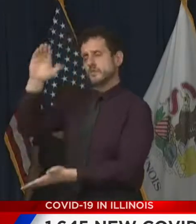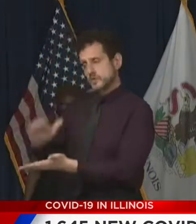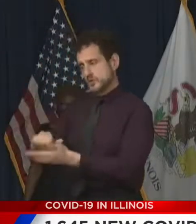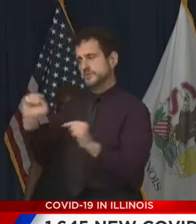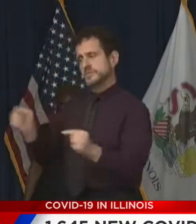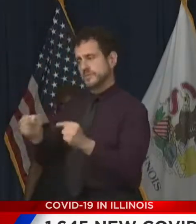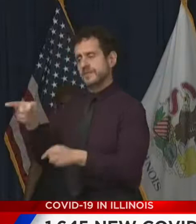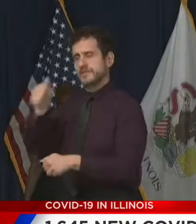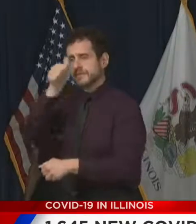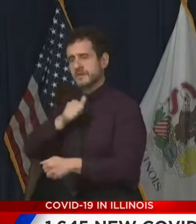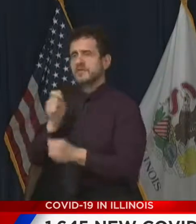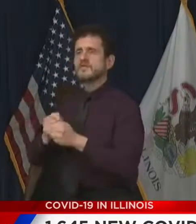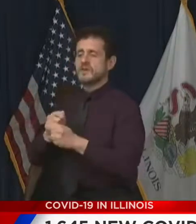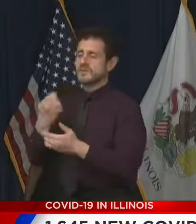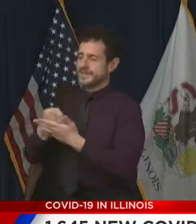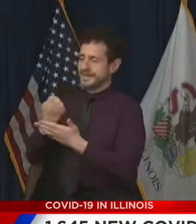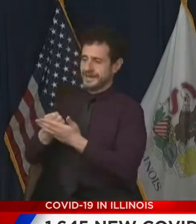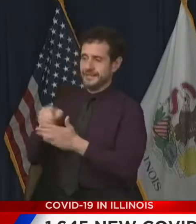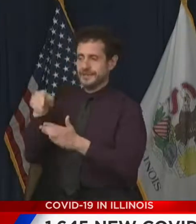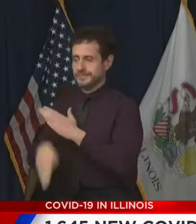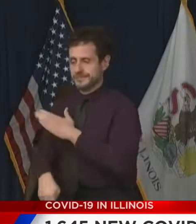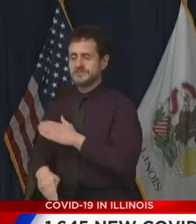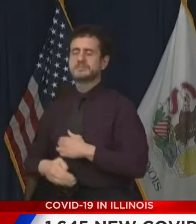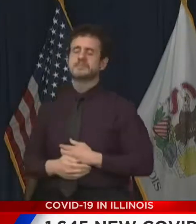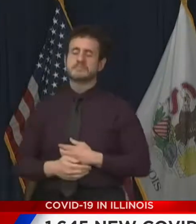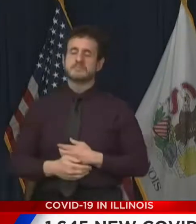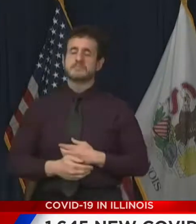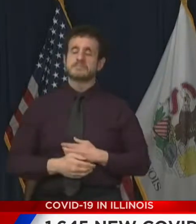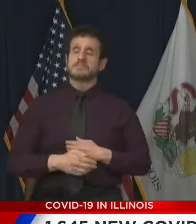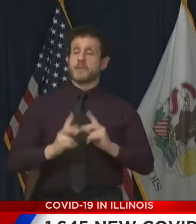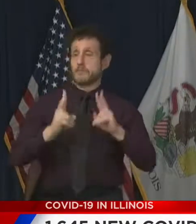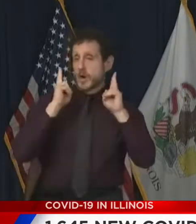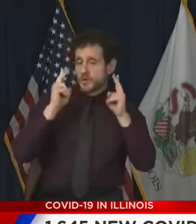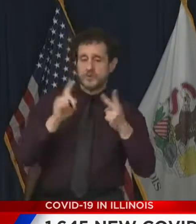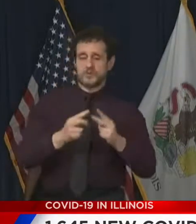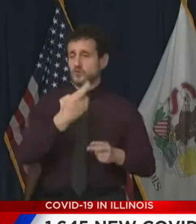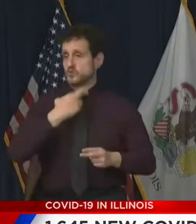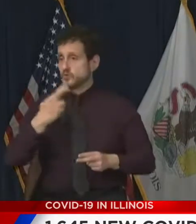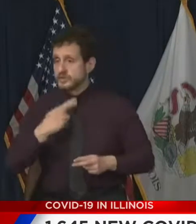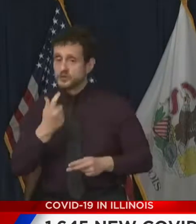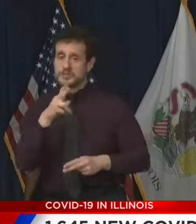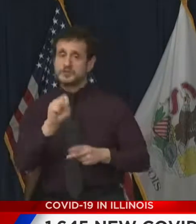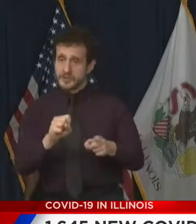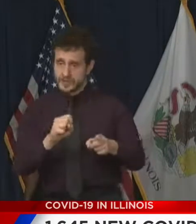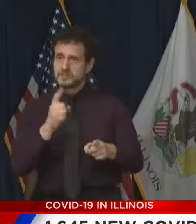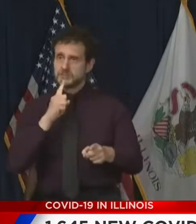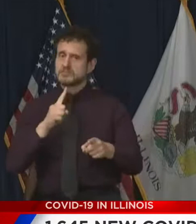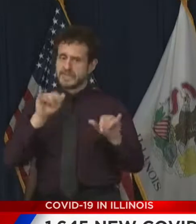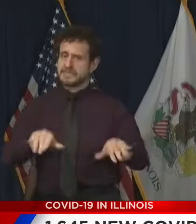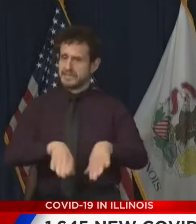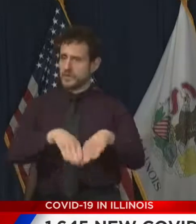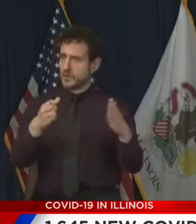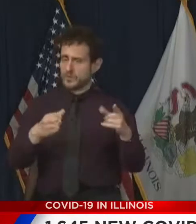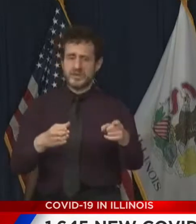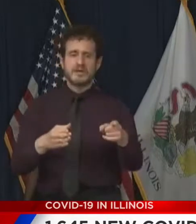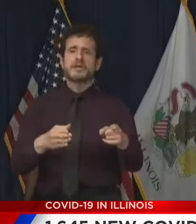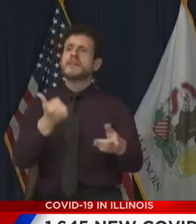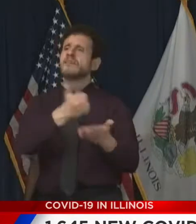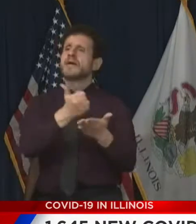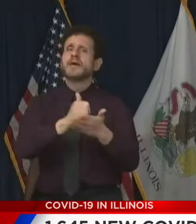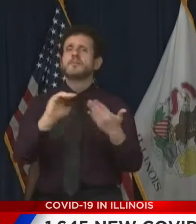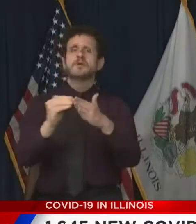businesses represent our local barbers, local restaurants, gyms, and much, much more. They are part of the fabric of their communities.